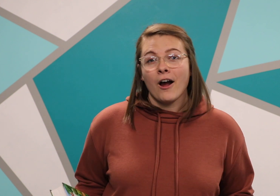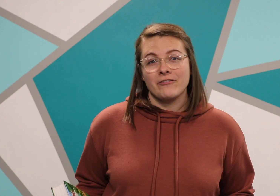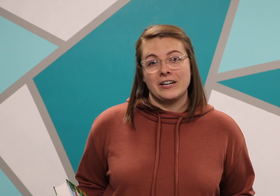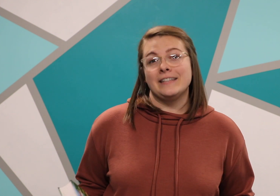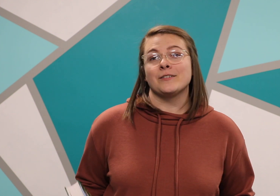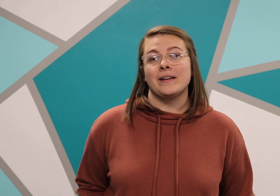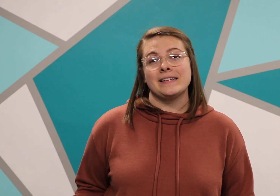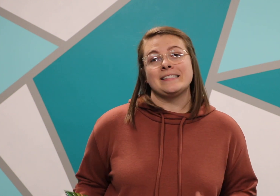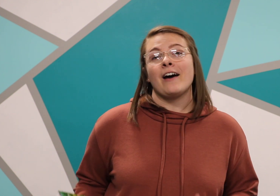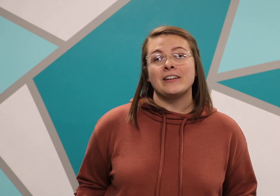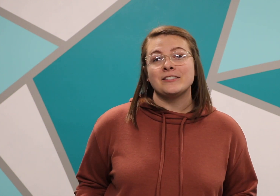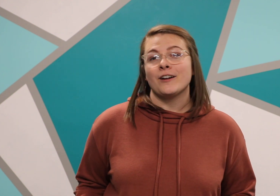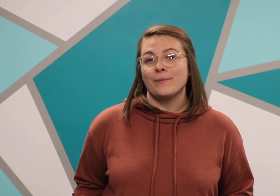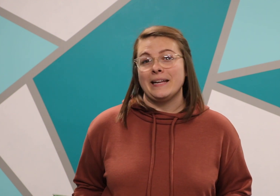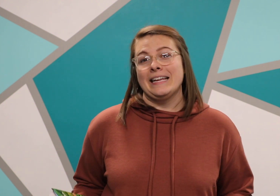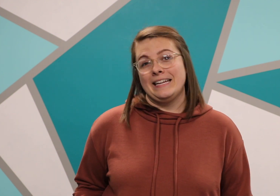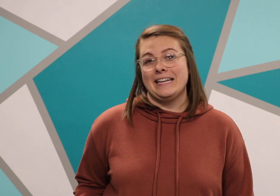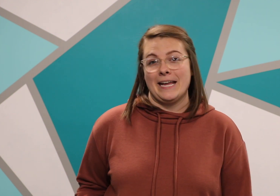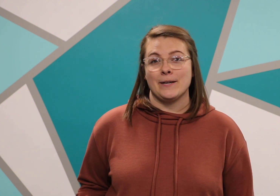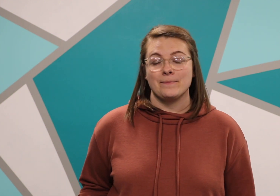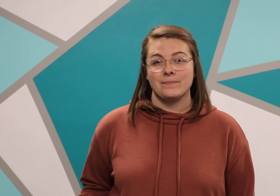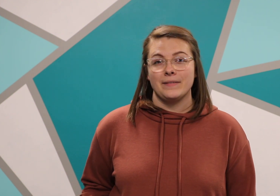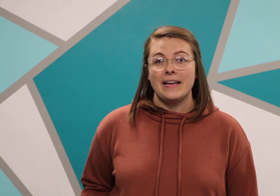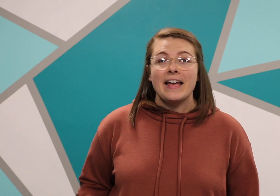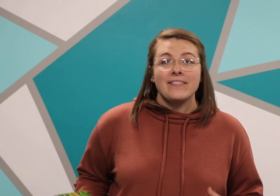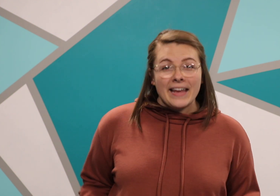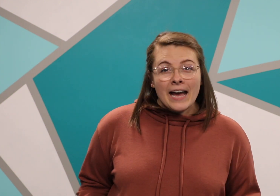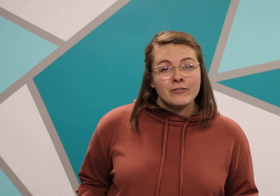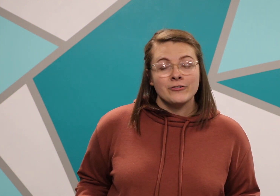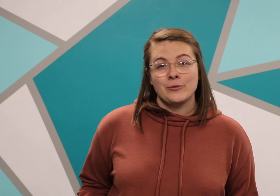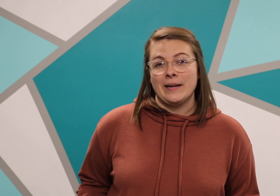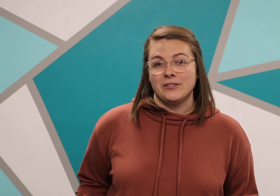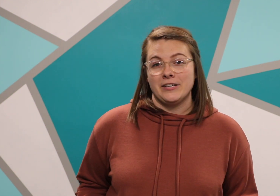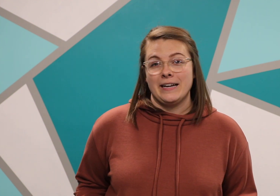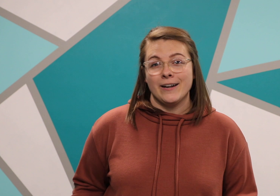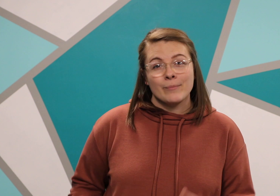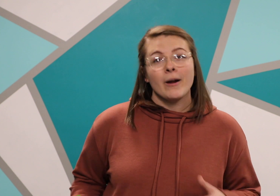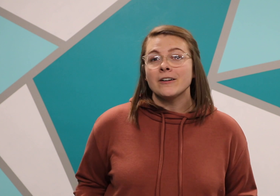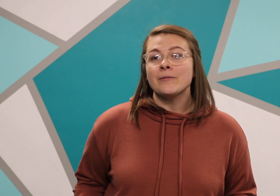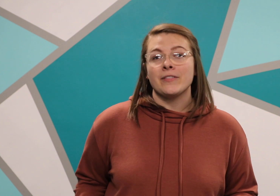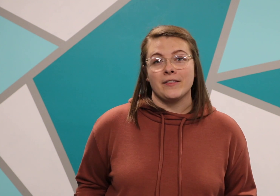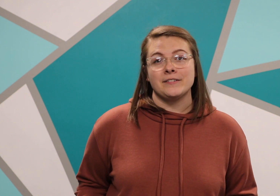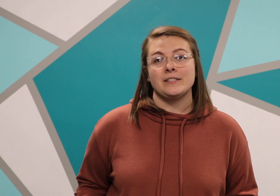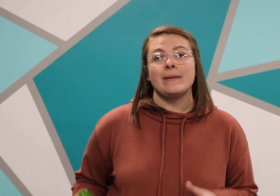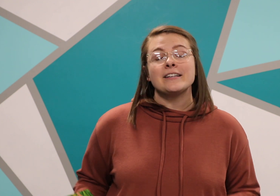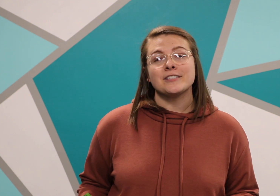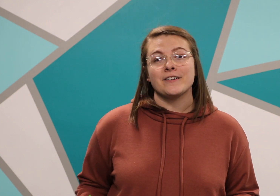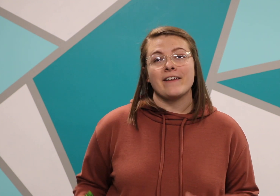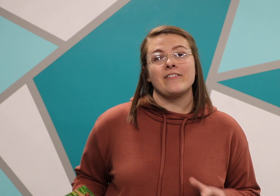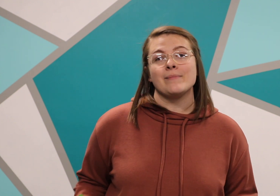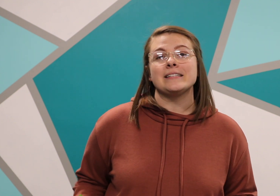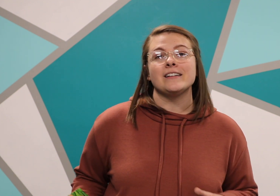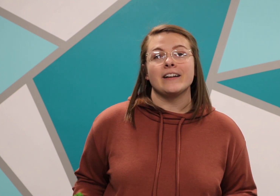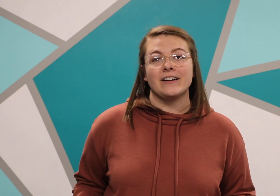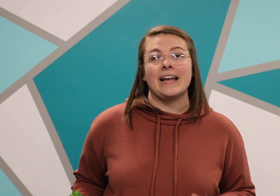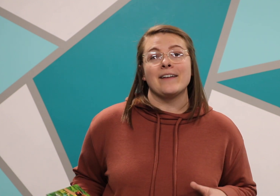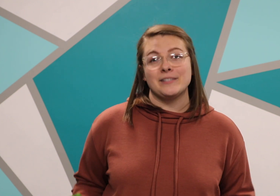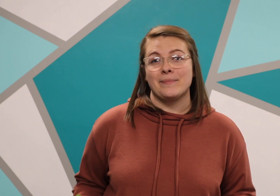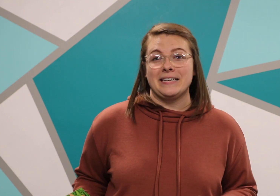offering is going to the Salvation Army in Indiana. They have a food pantry and are partnering with others to make sure that families in our area have something to